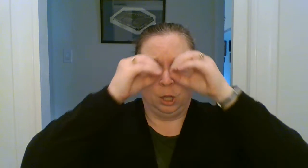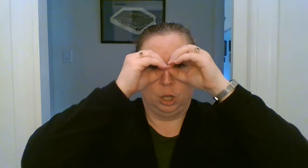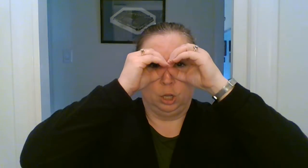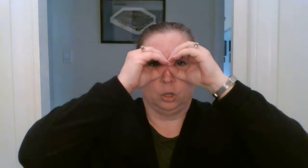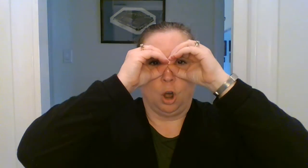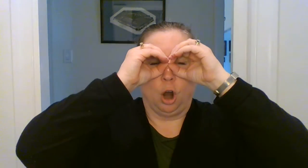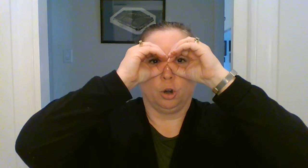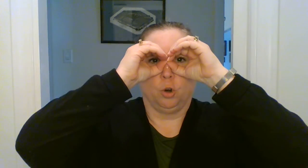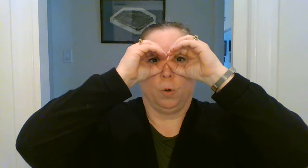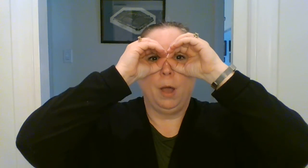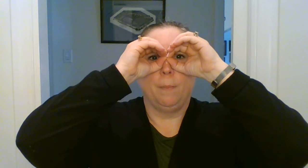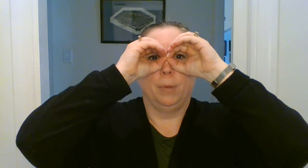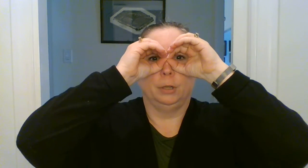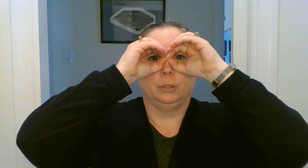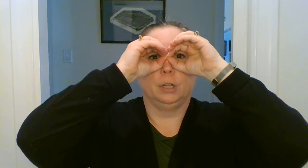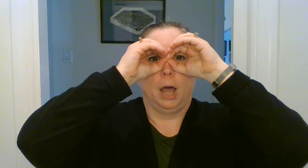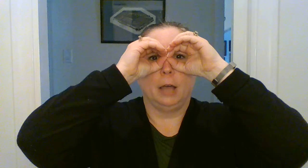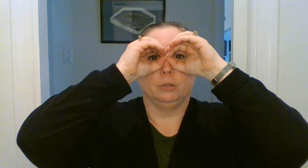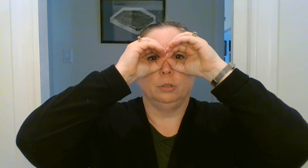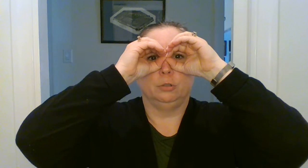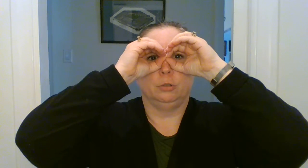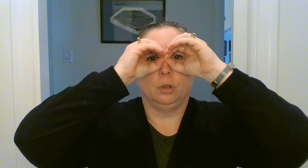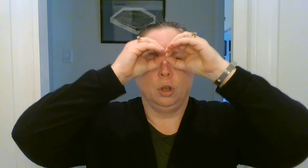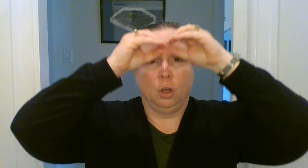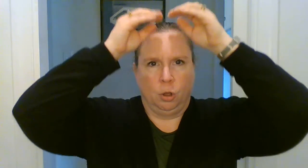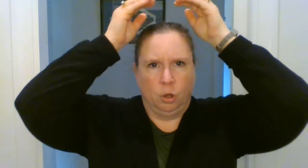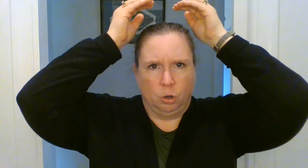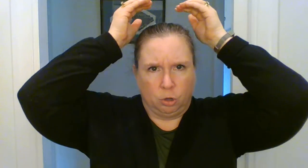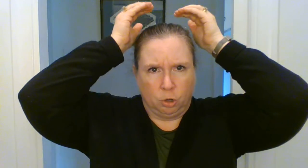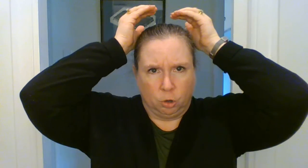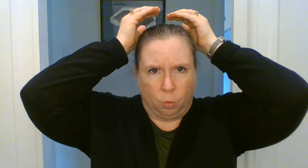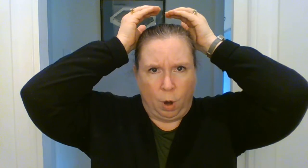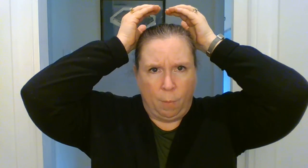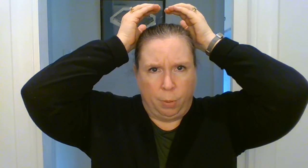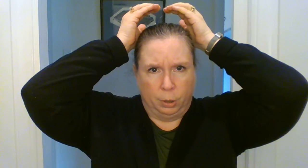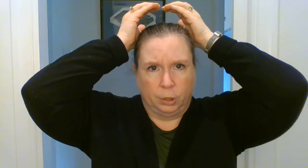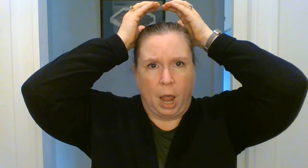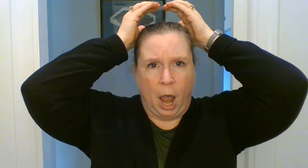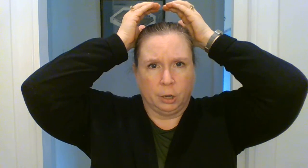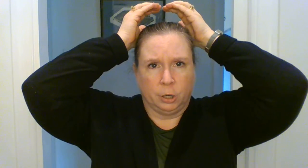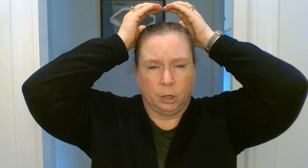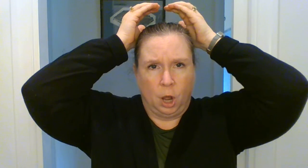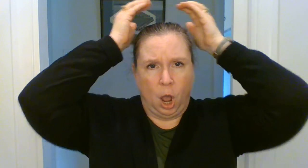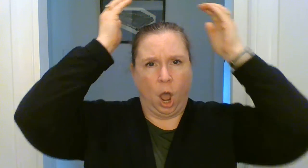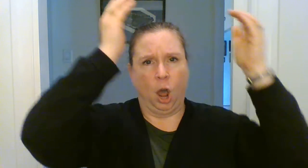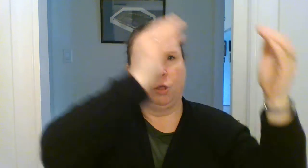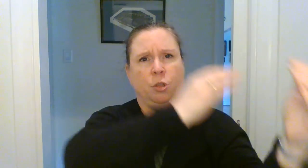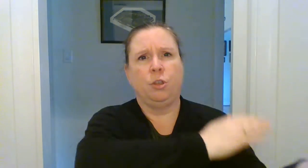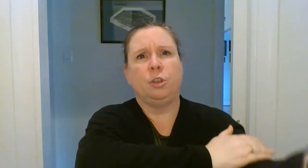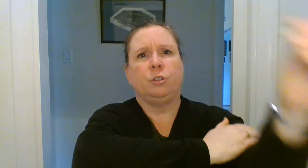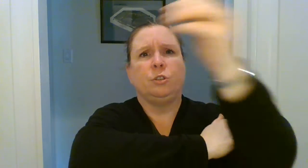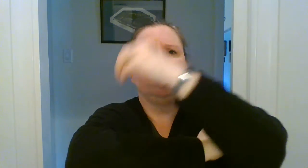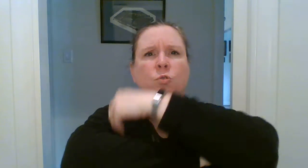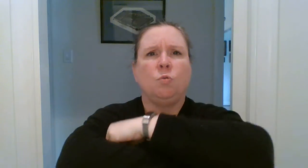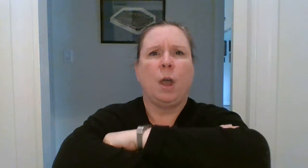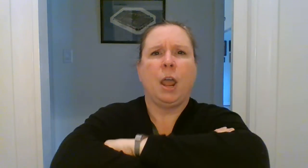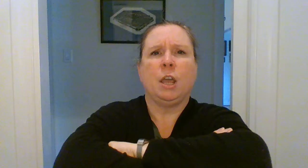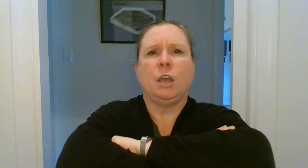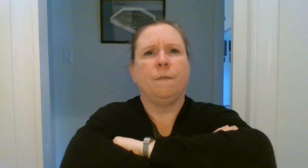These are Grandpa's glasses. This is Grandpa's hat and this is the way he